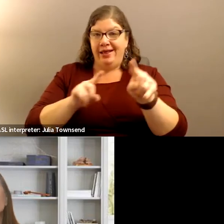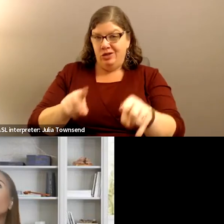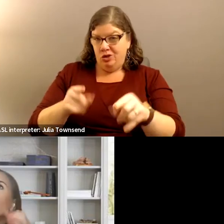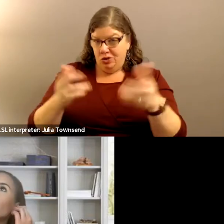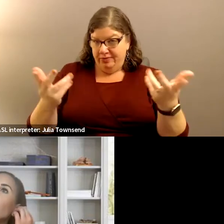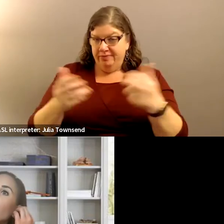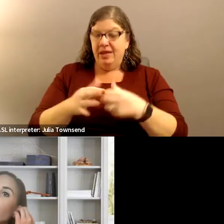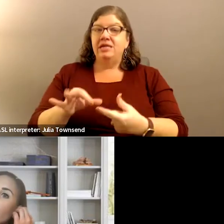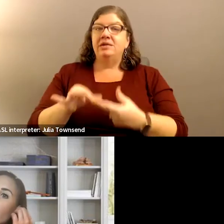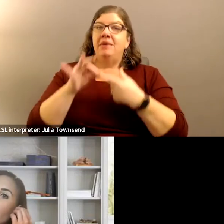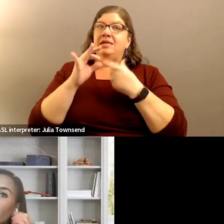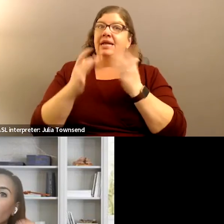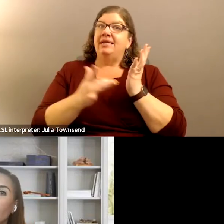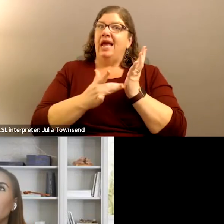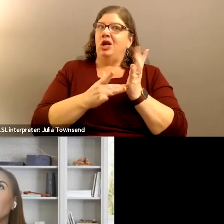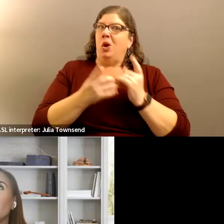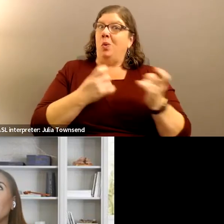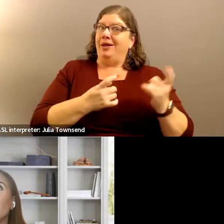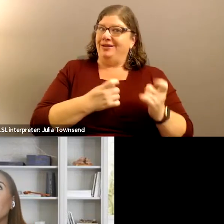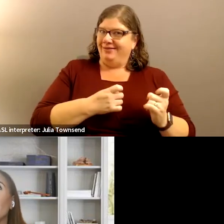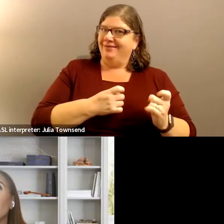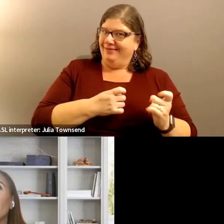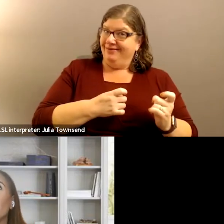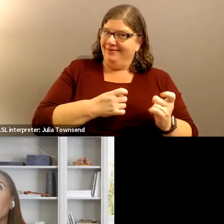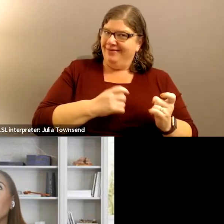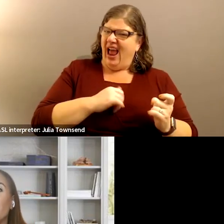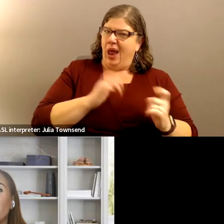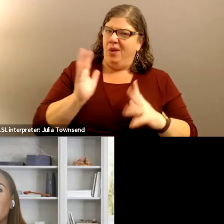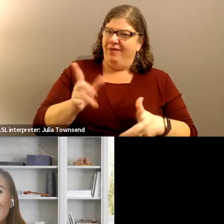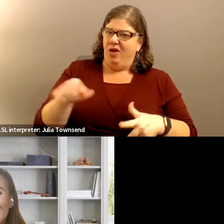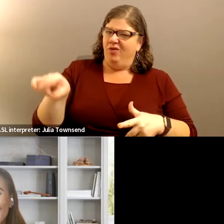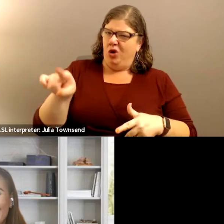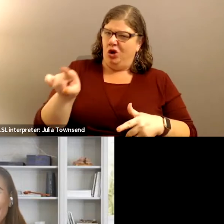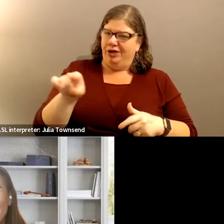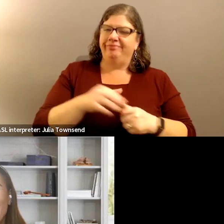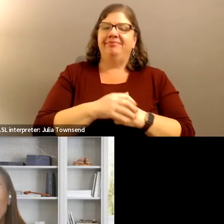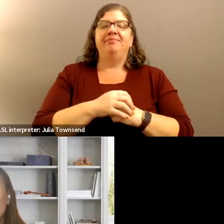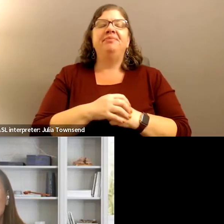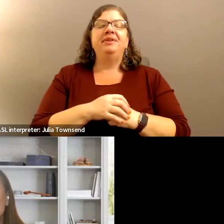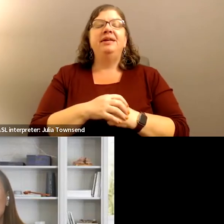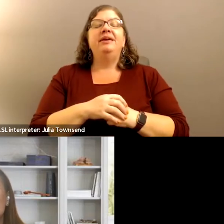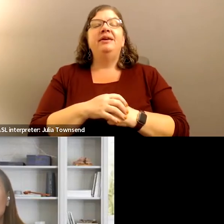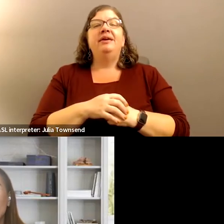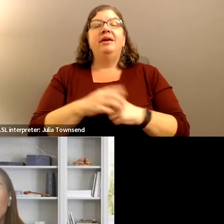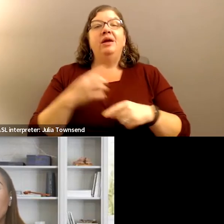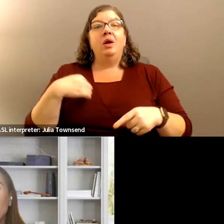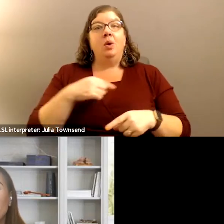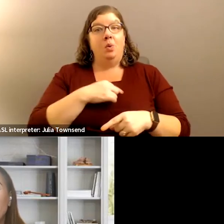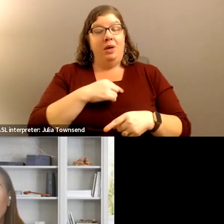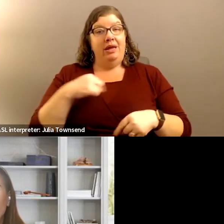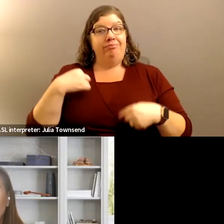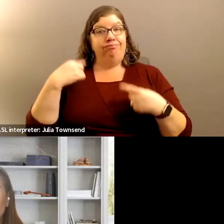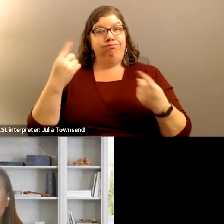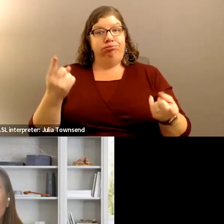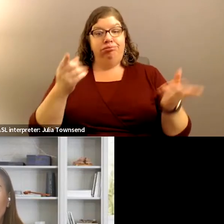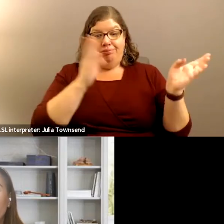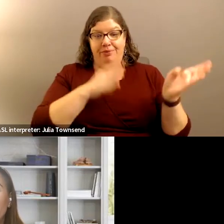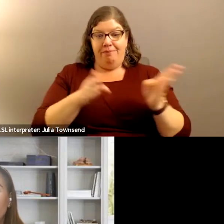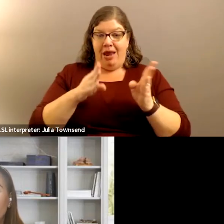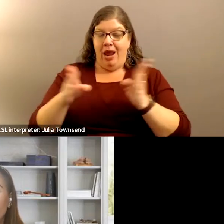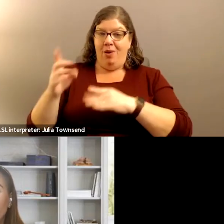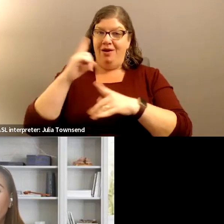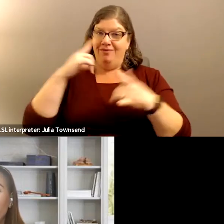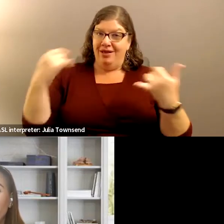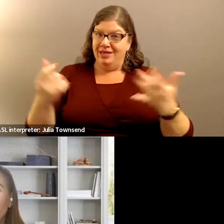might have, especially the technical questions. I leave those to her. We have been preparing for this